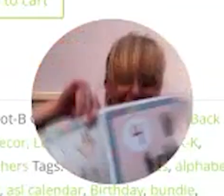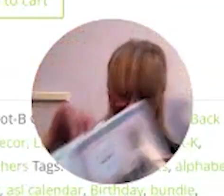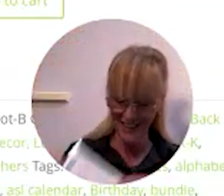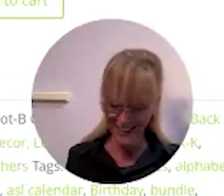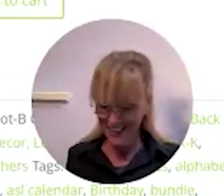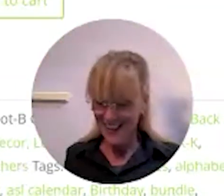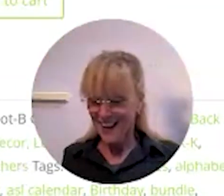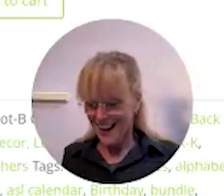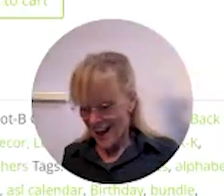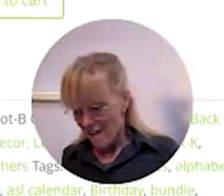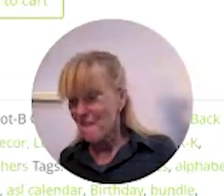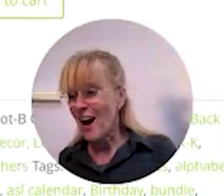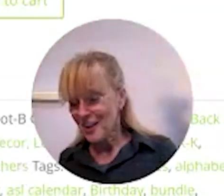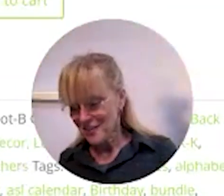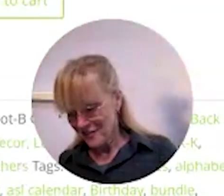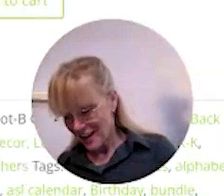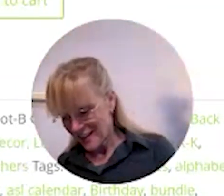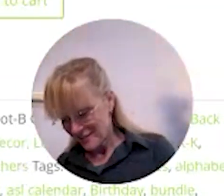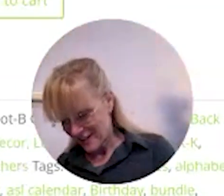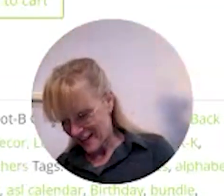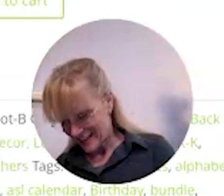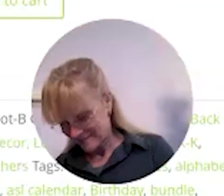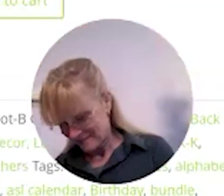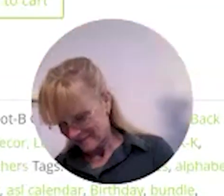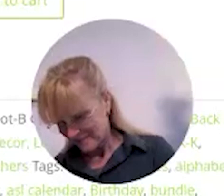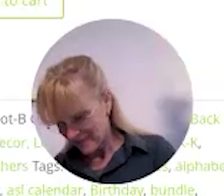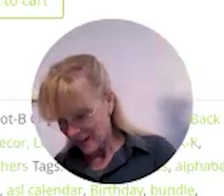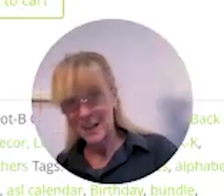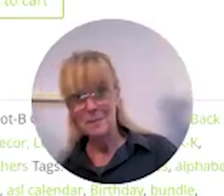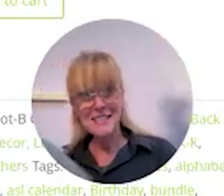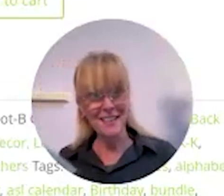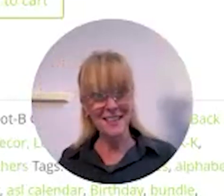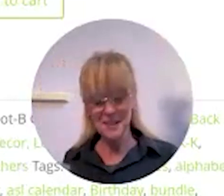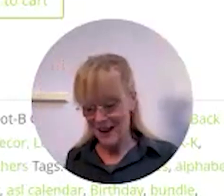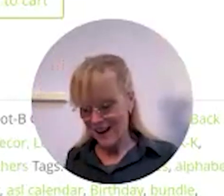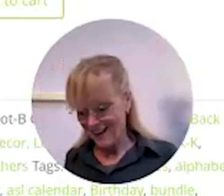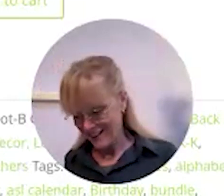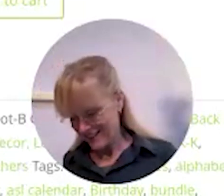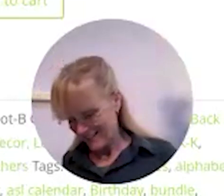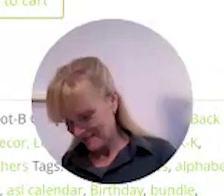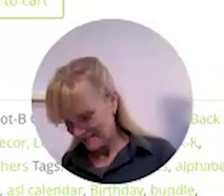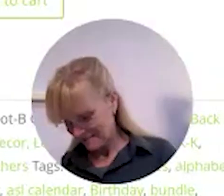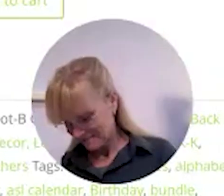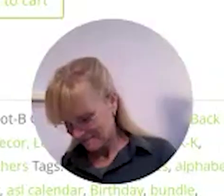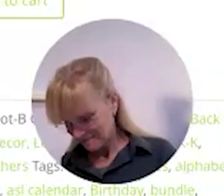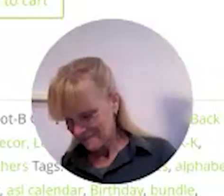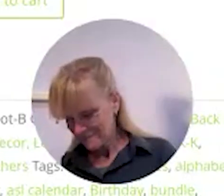fun fun fun all right let me set this back